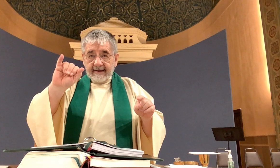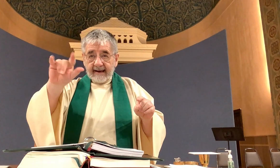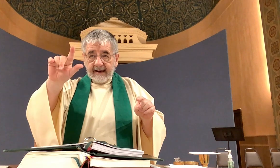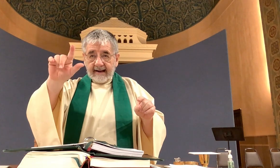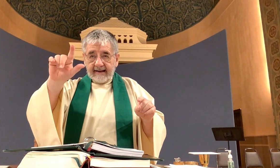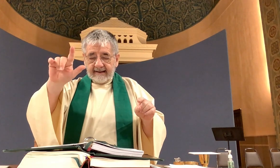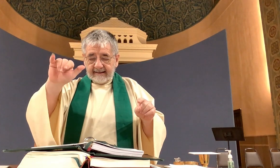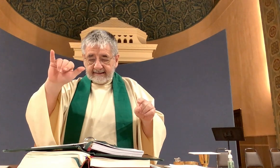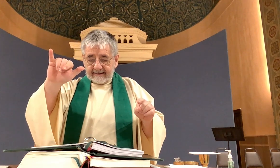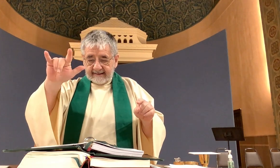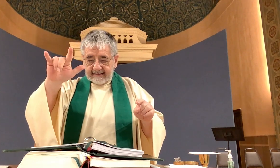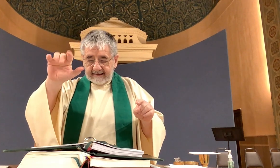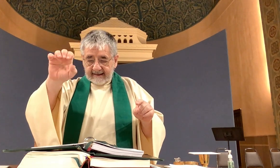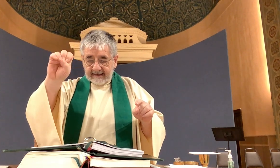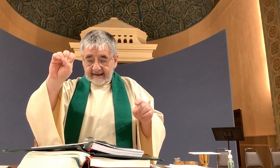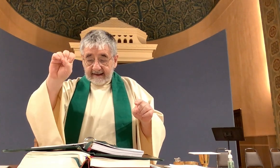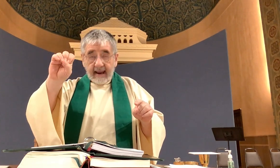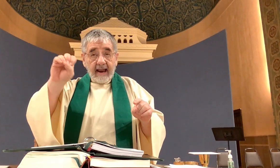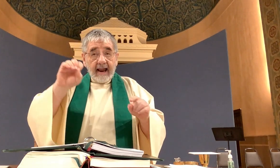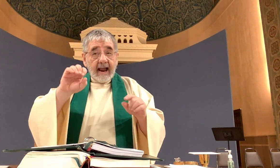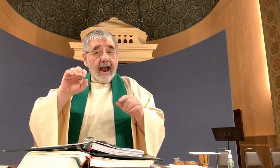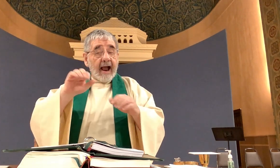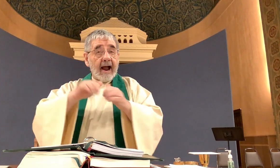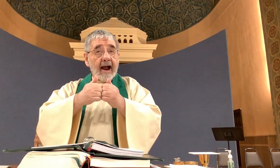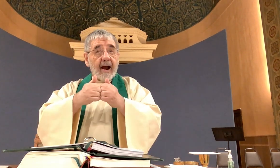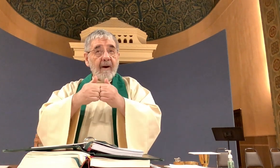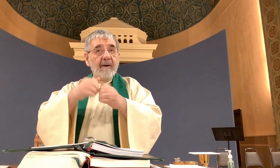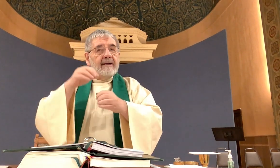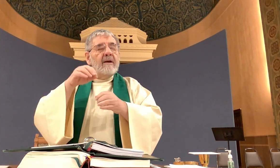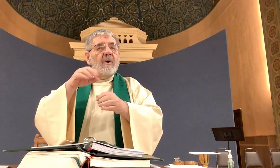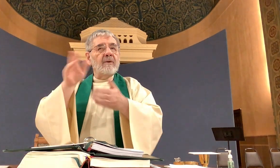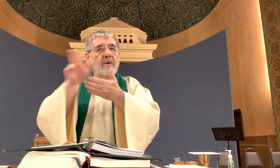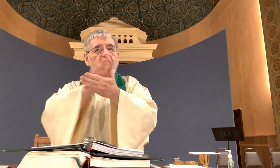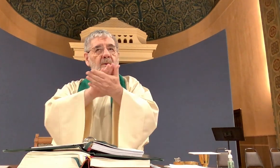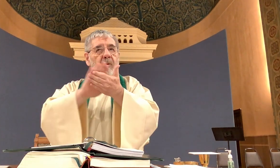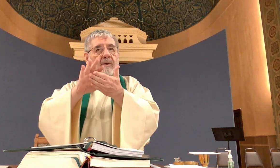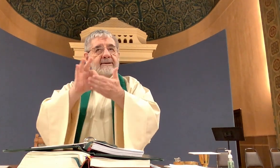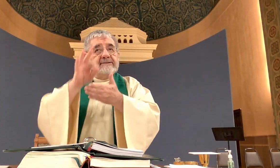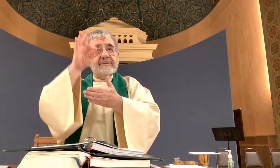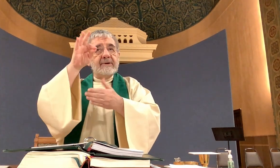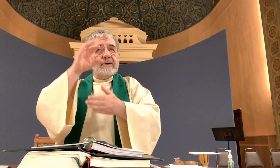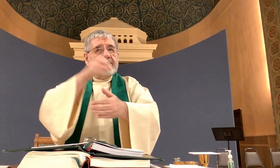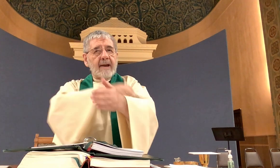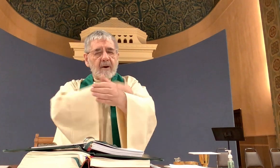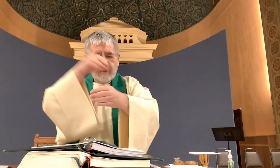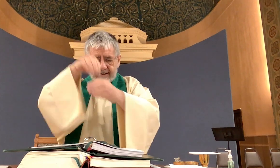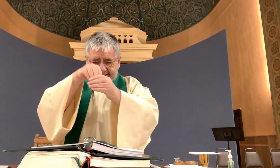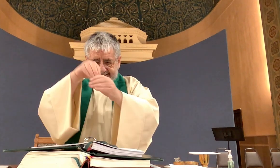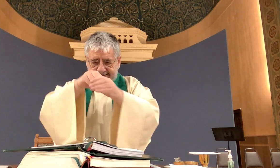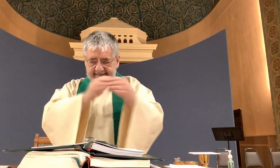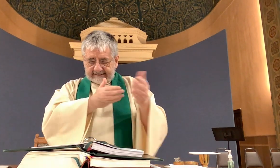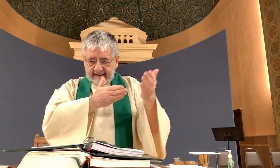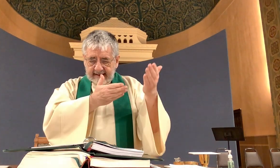Jesus returns to Galilee in the power of the Spirit and